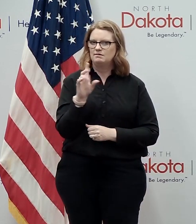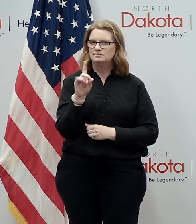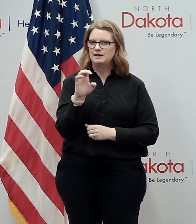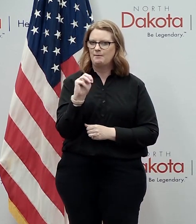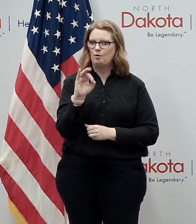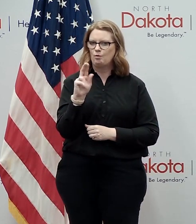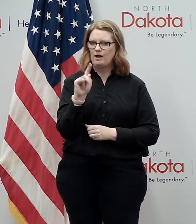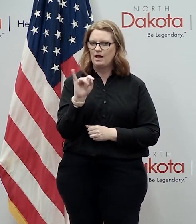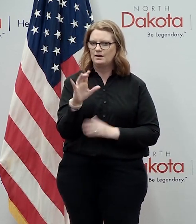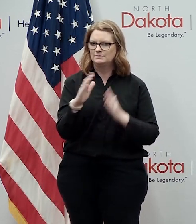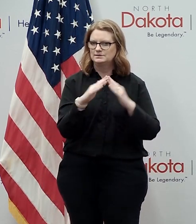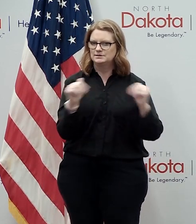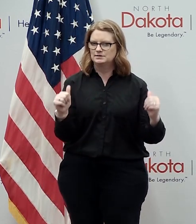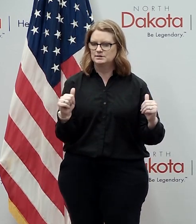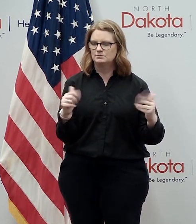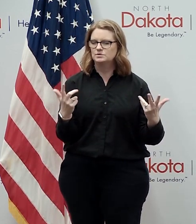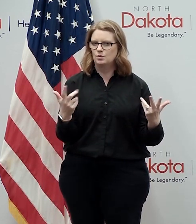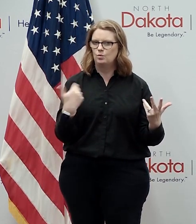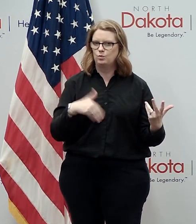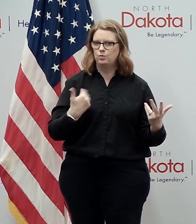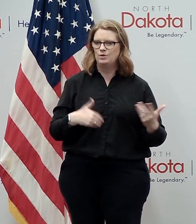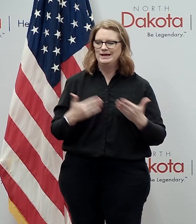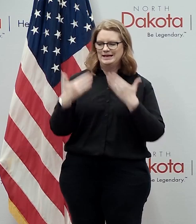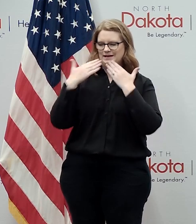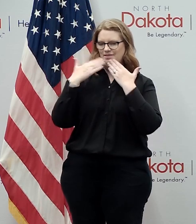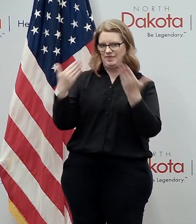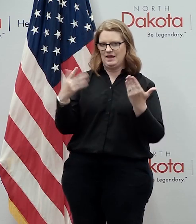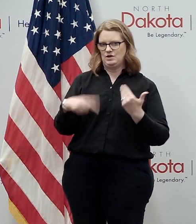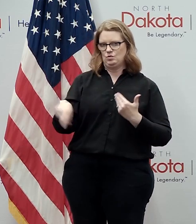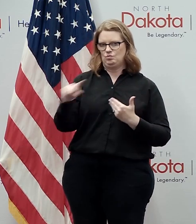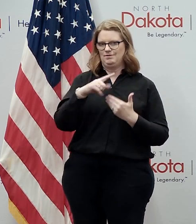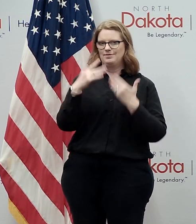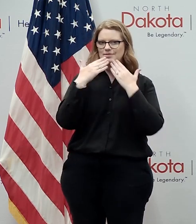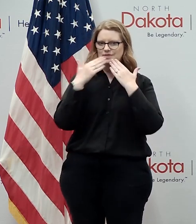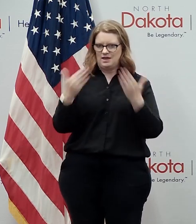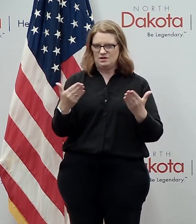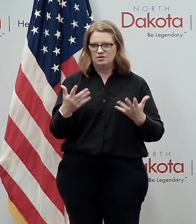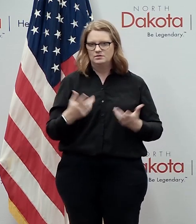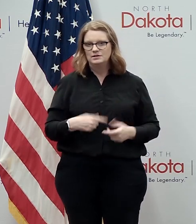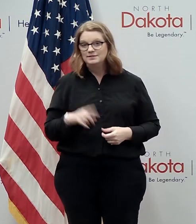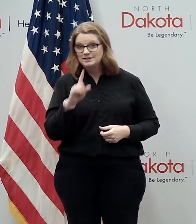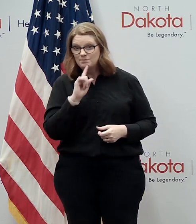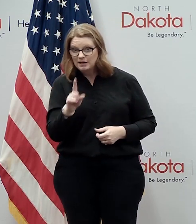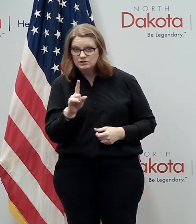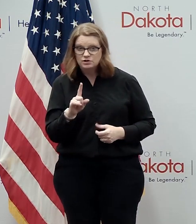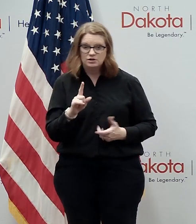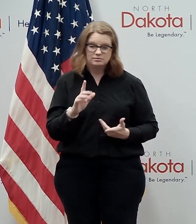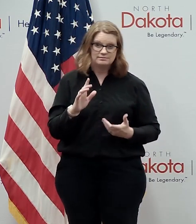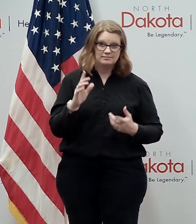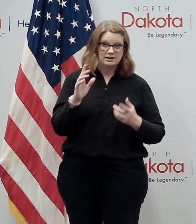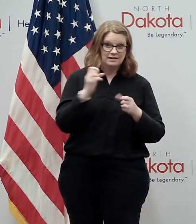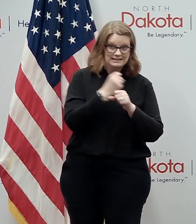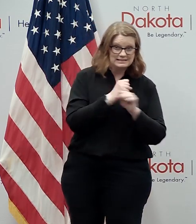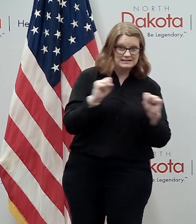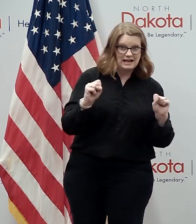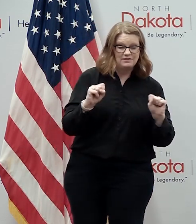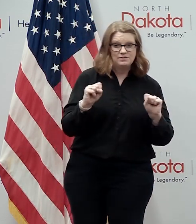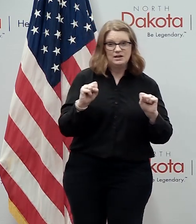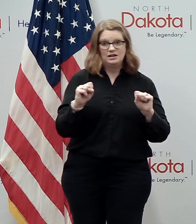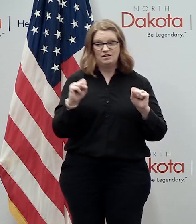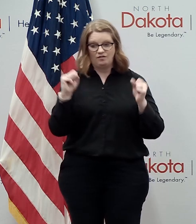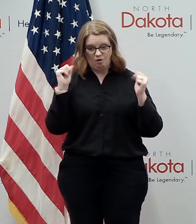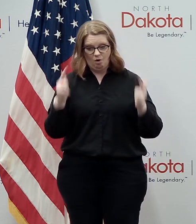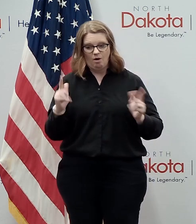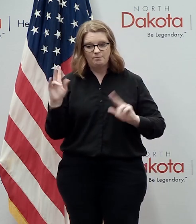grateful to uh all that you've done uh in this election to ensure the safety of our election officials and our voters we're also